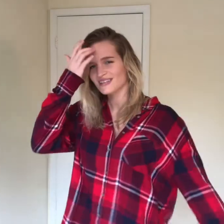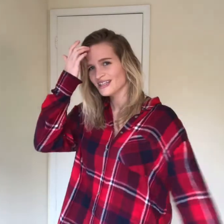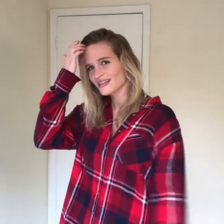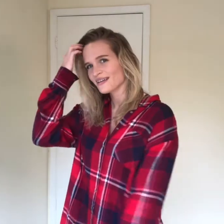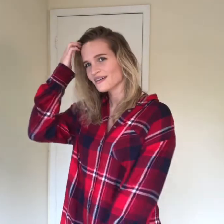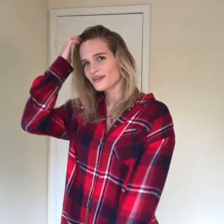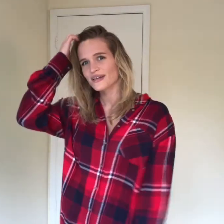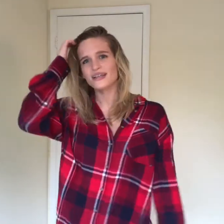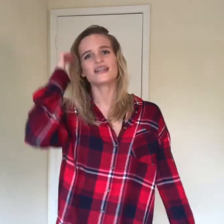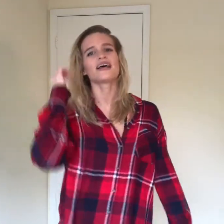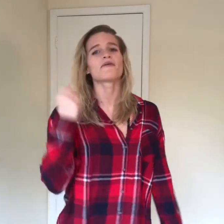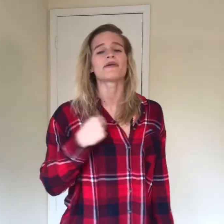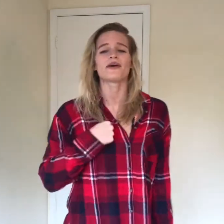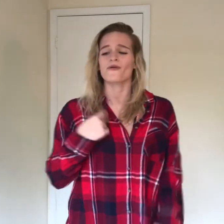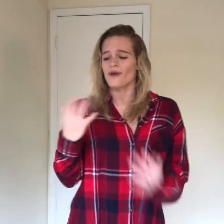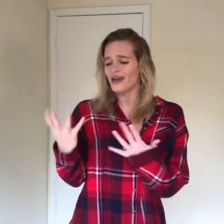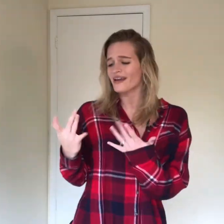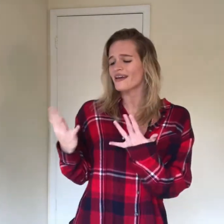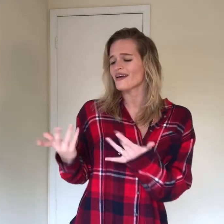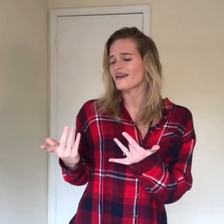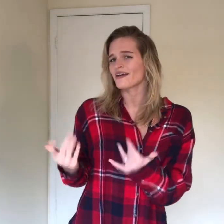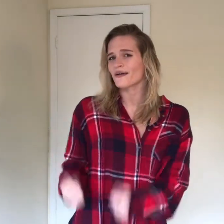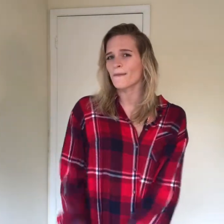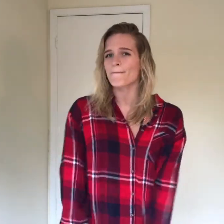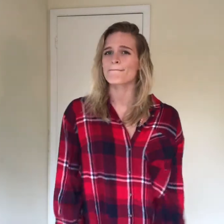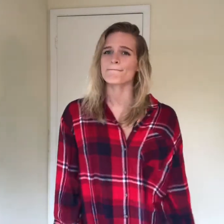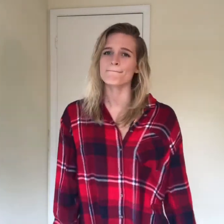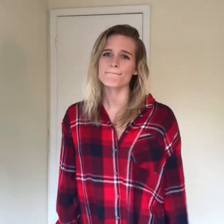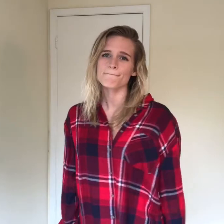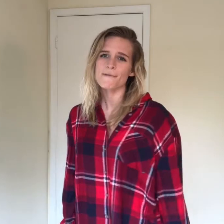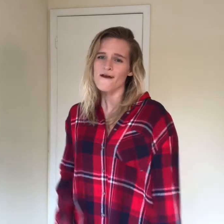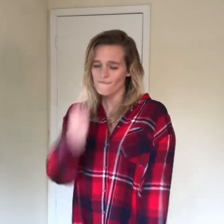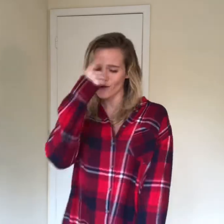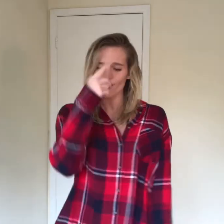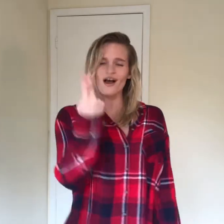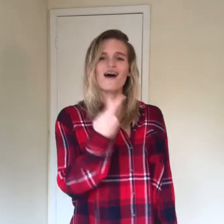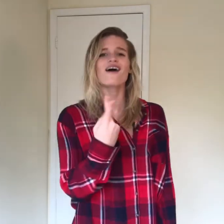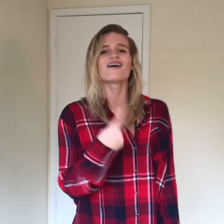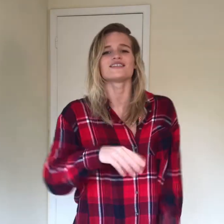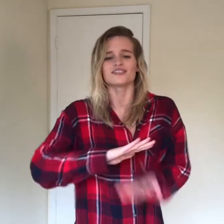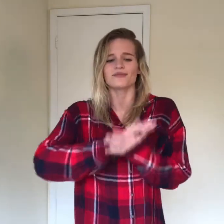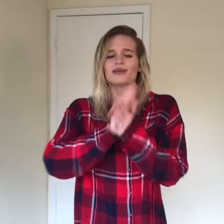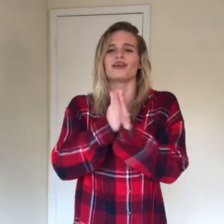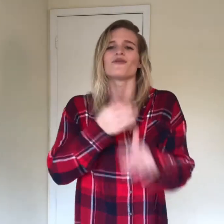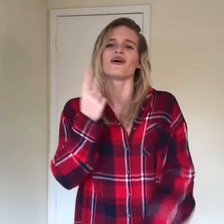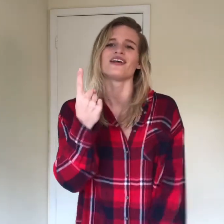And I'll be waiting For us to be one